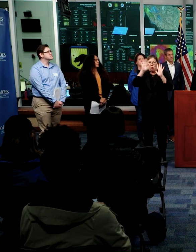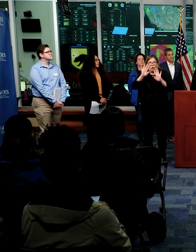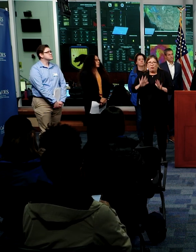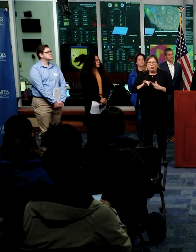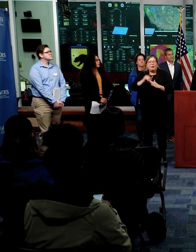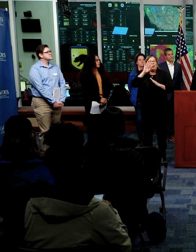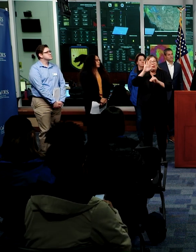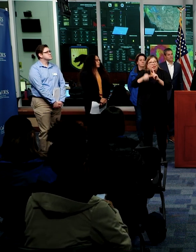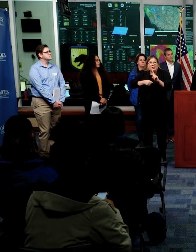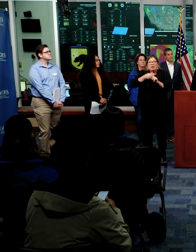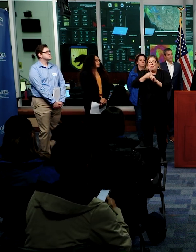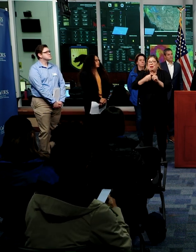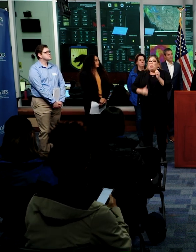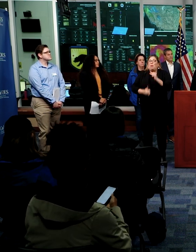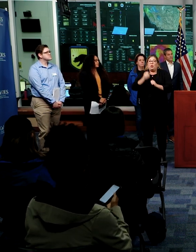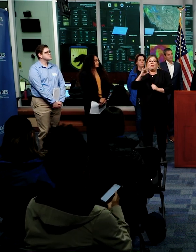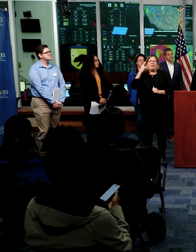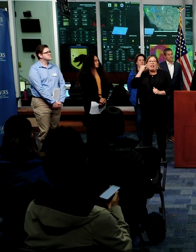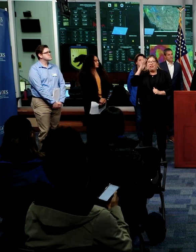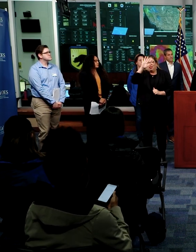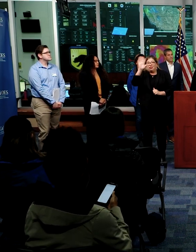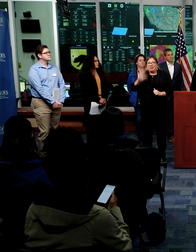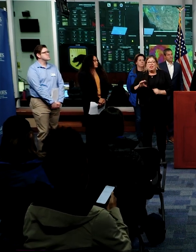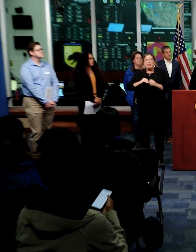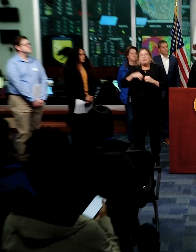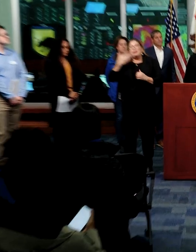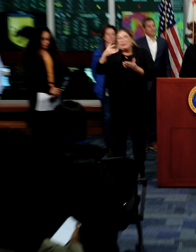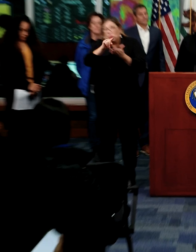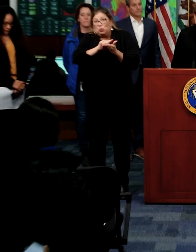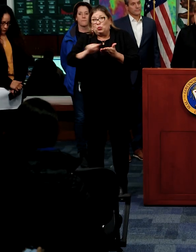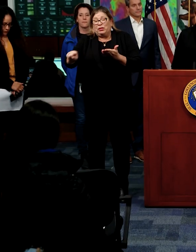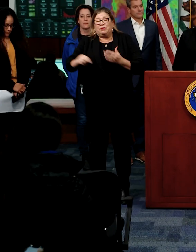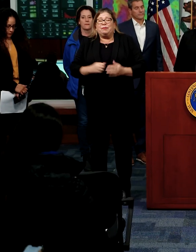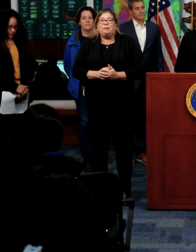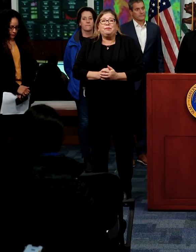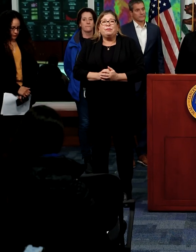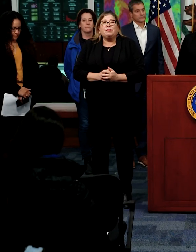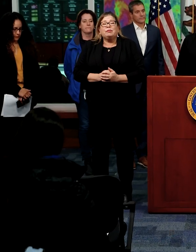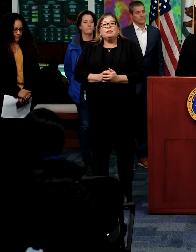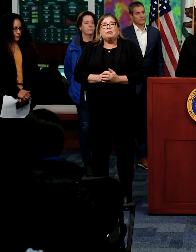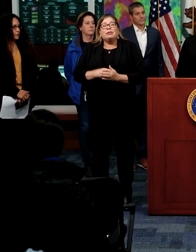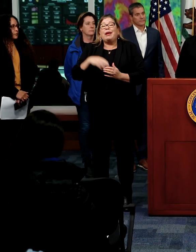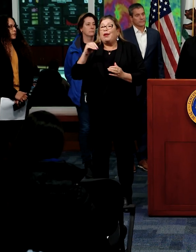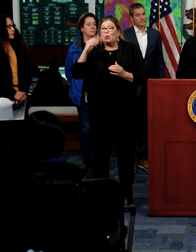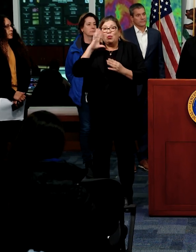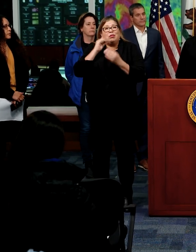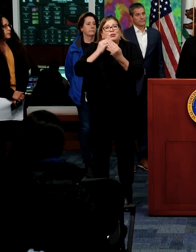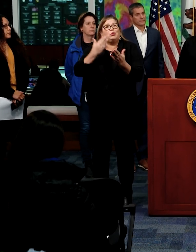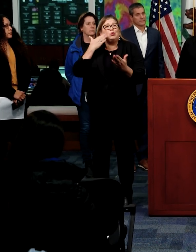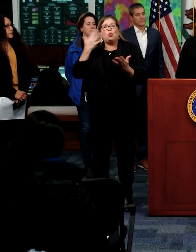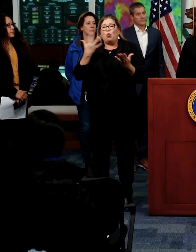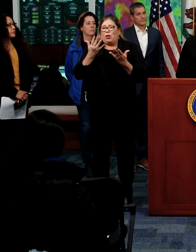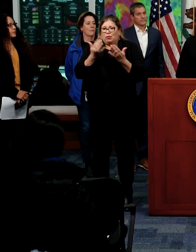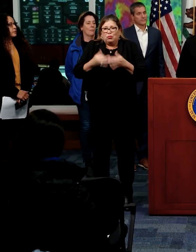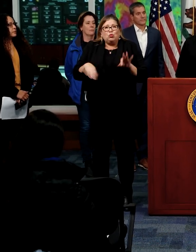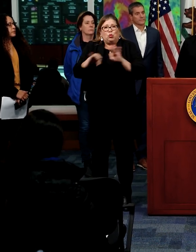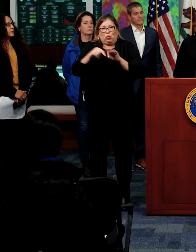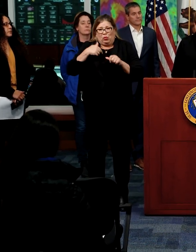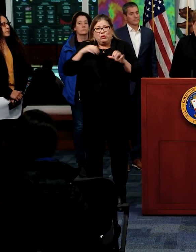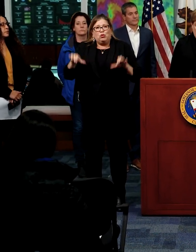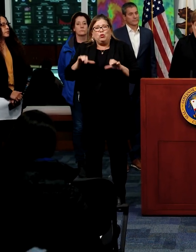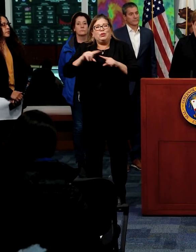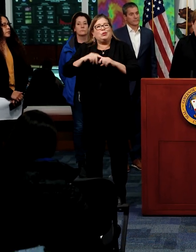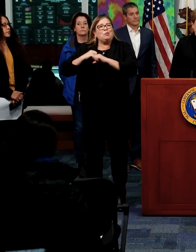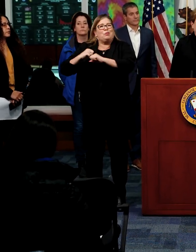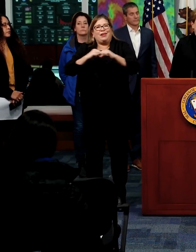will impact much of the state of California over the next coming week and the critical actions that we're taking to keep Californians